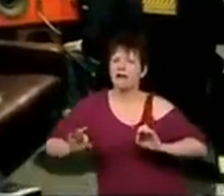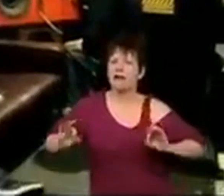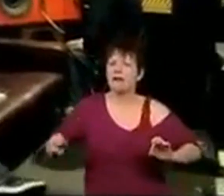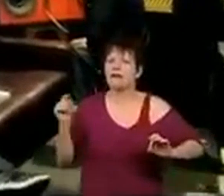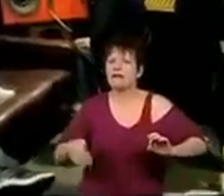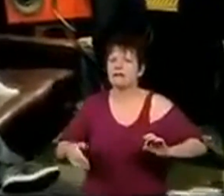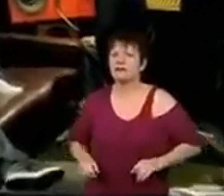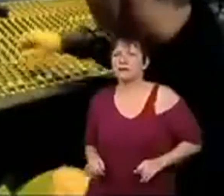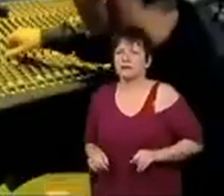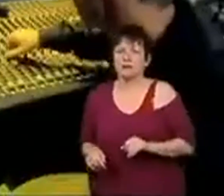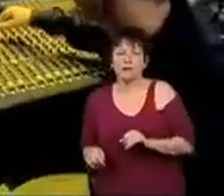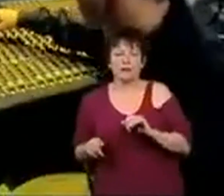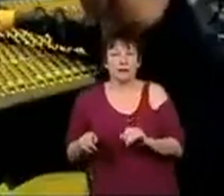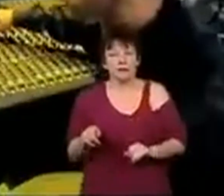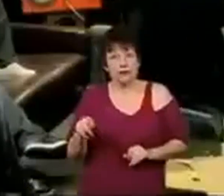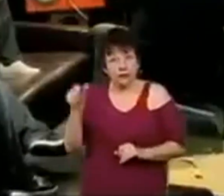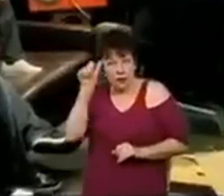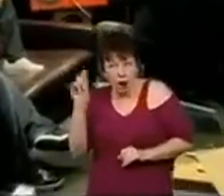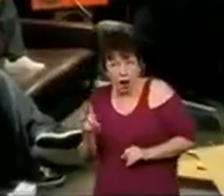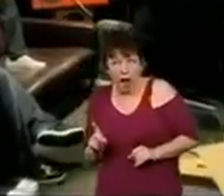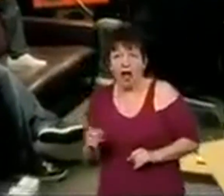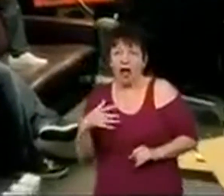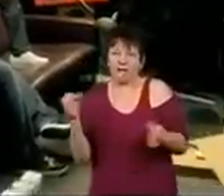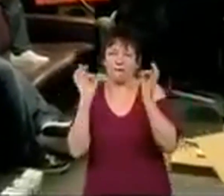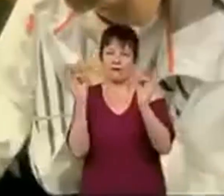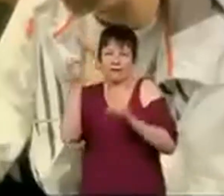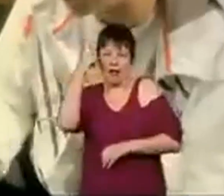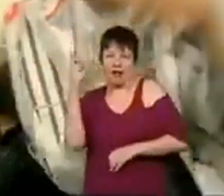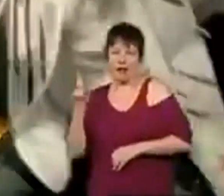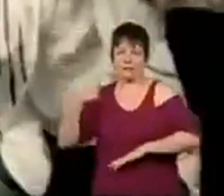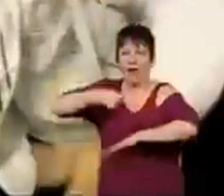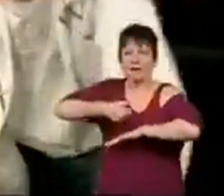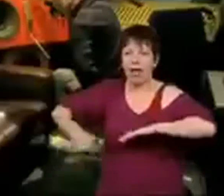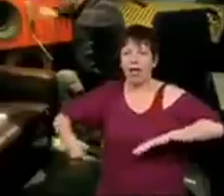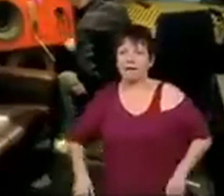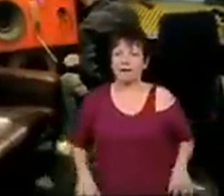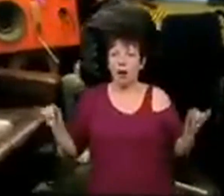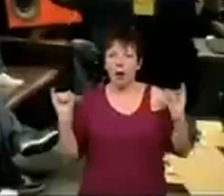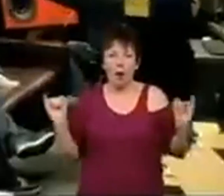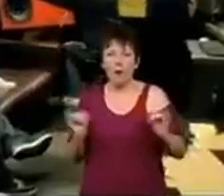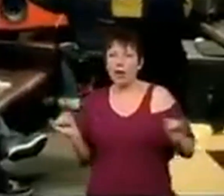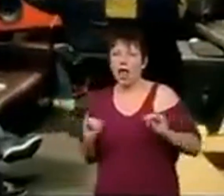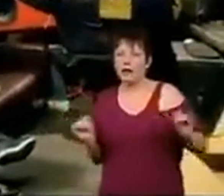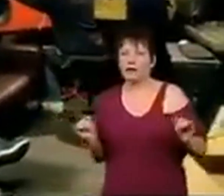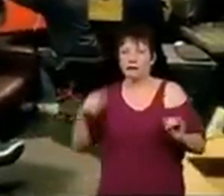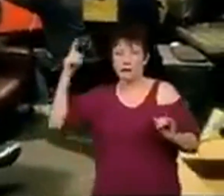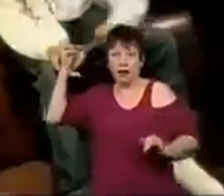you know what i've got actually the perfect one baseline oh wicked now put a donk on it